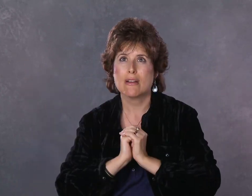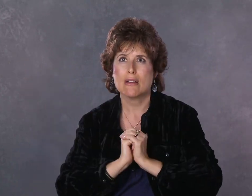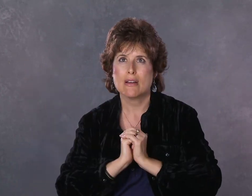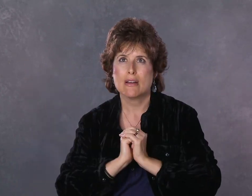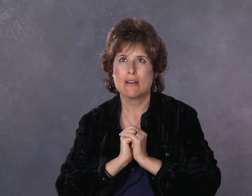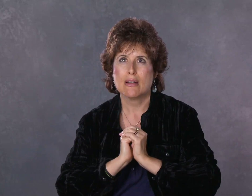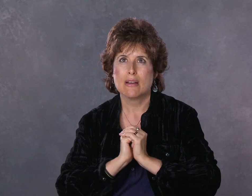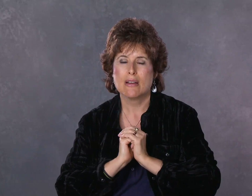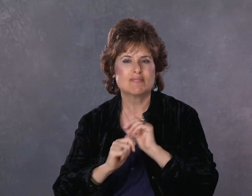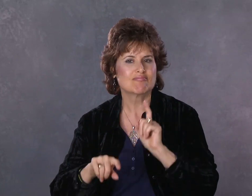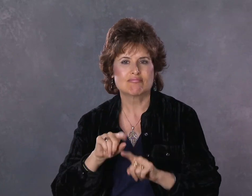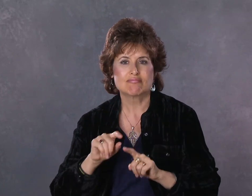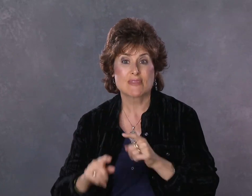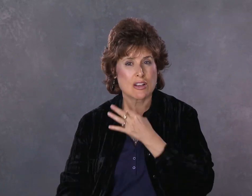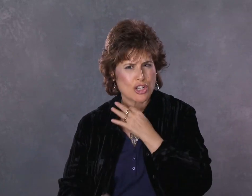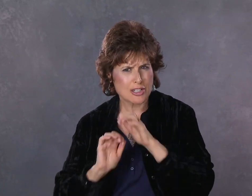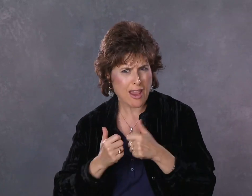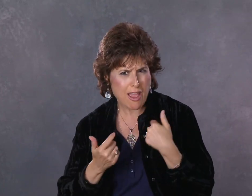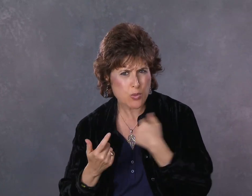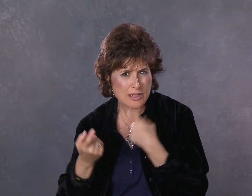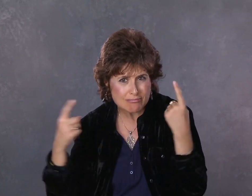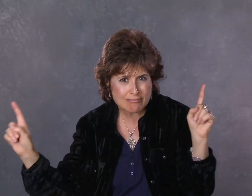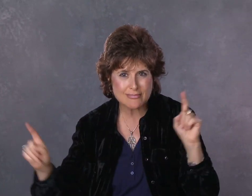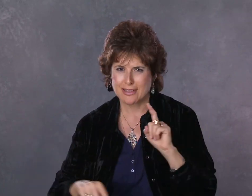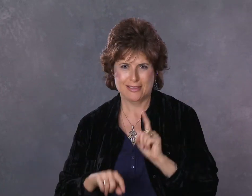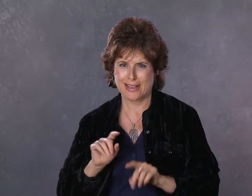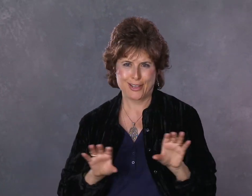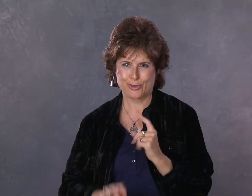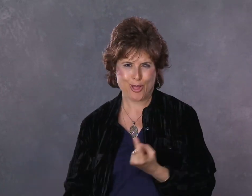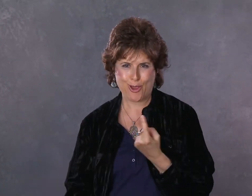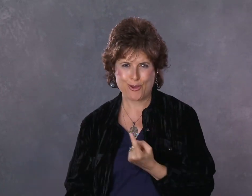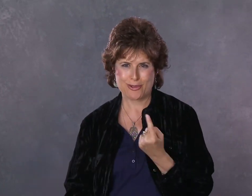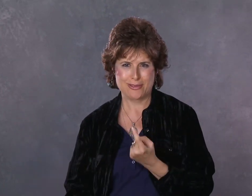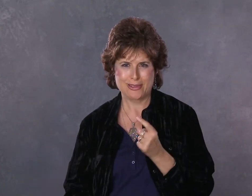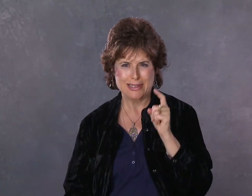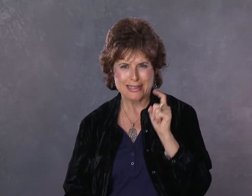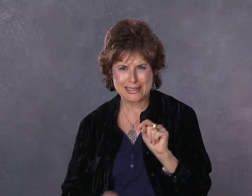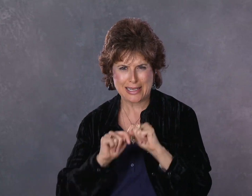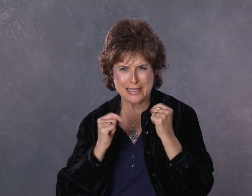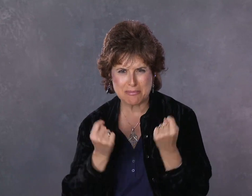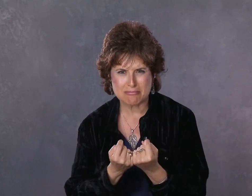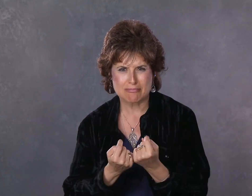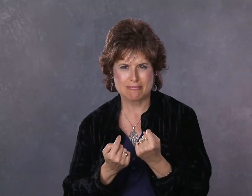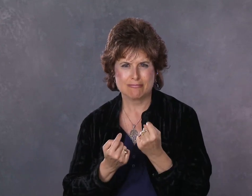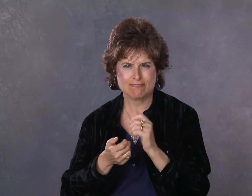Also the people that I work with and we have realized that we cannot work in